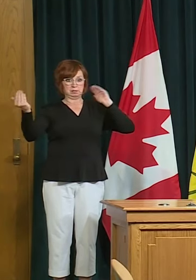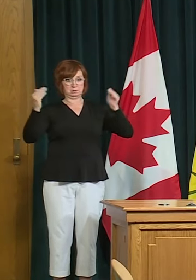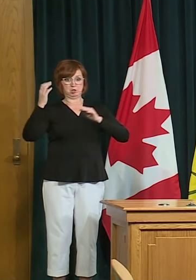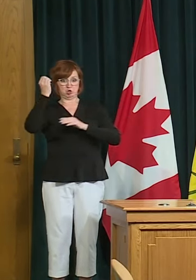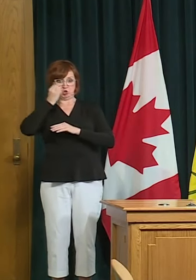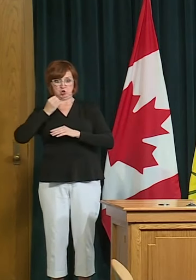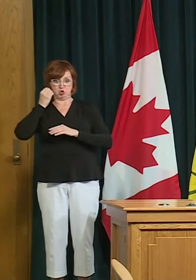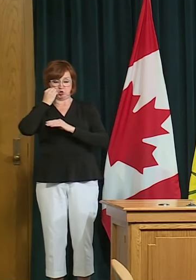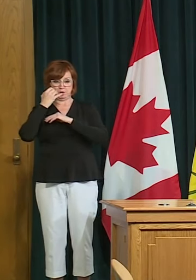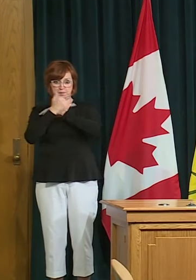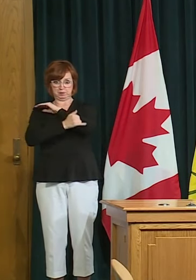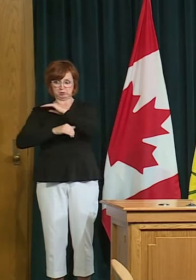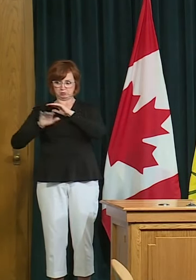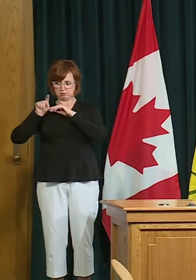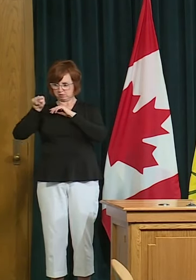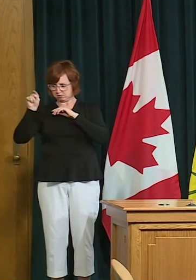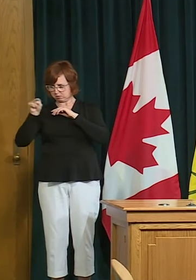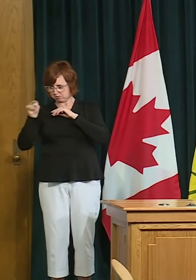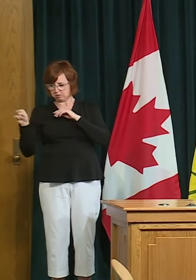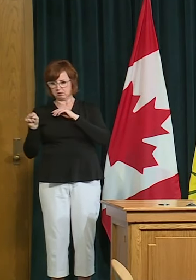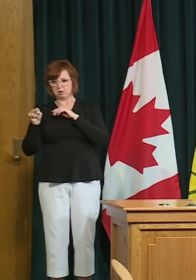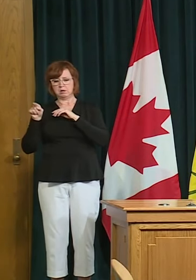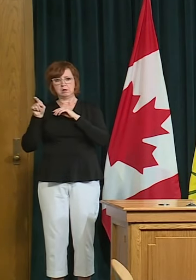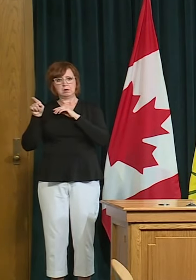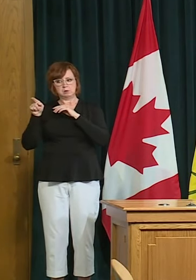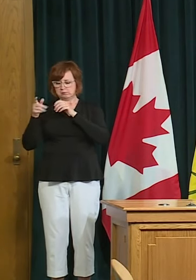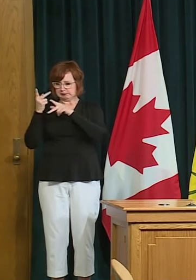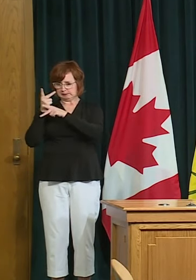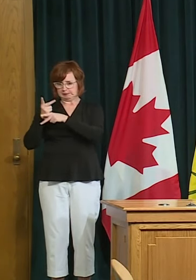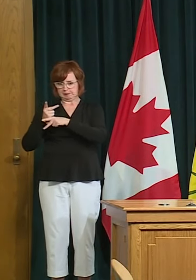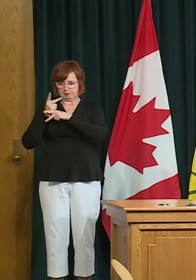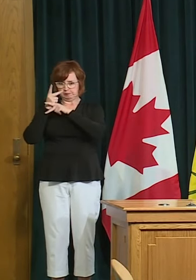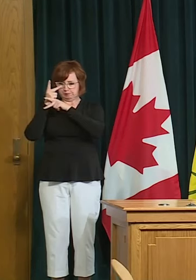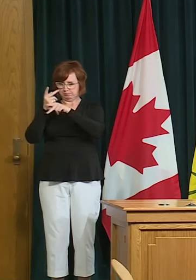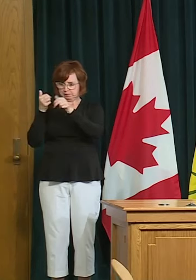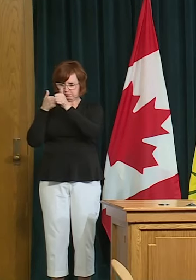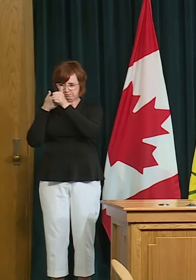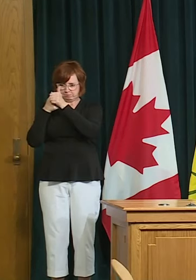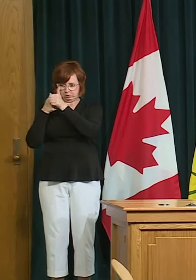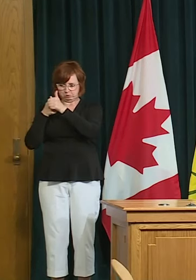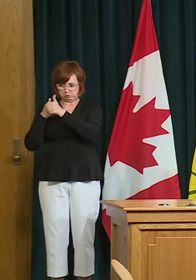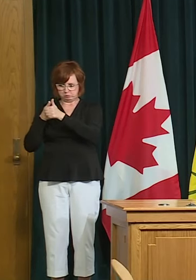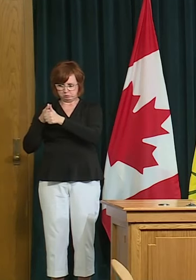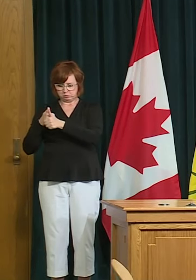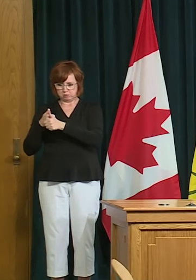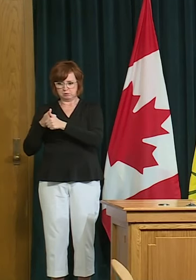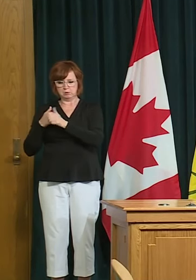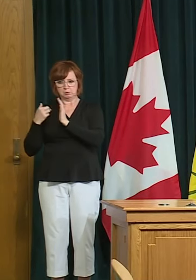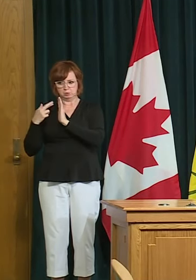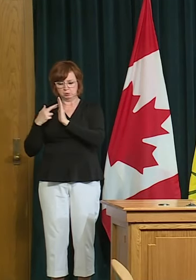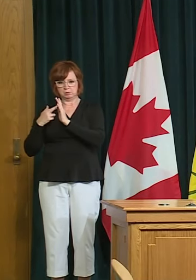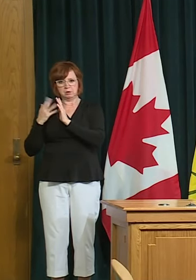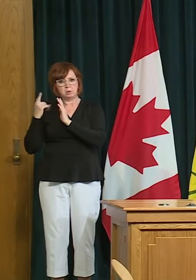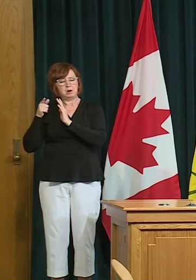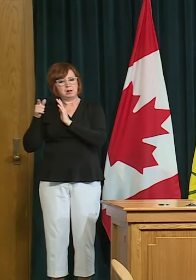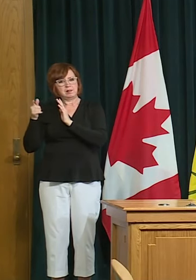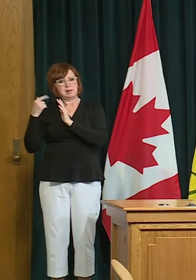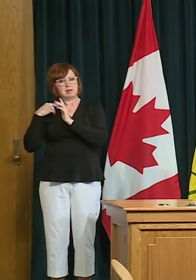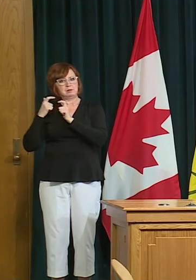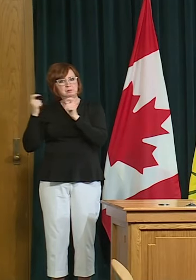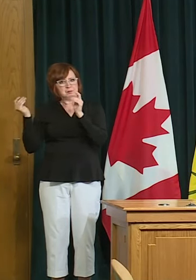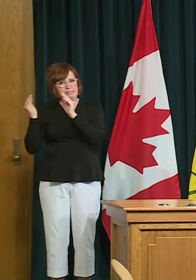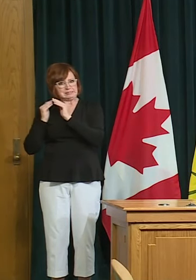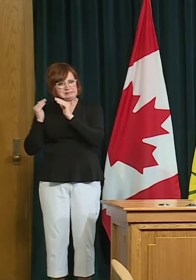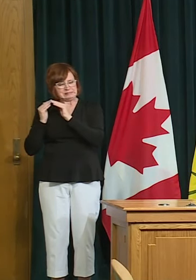national guidance that is very conservative and very cautious because they take into account of all contexts large cities rural areas